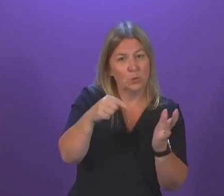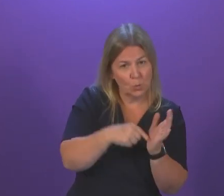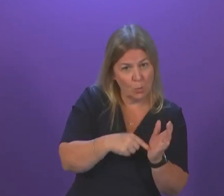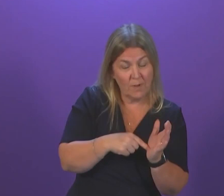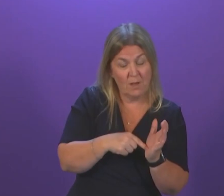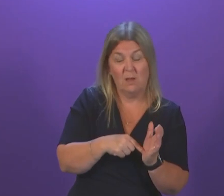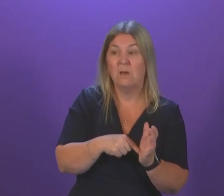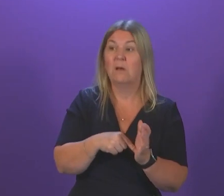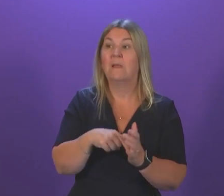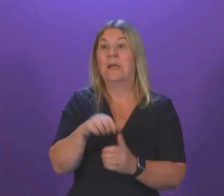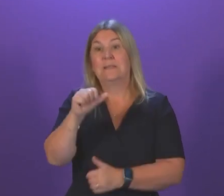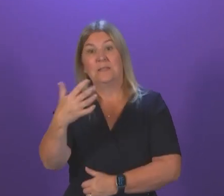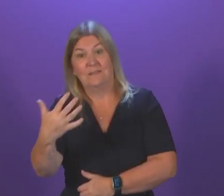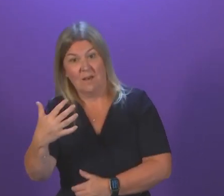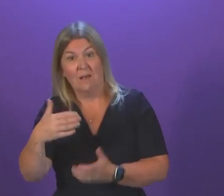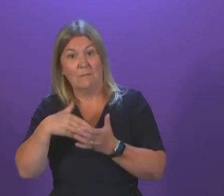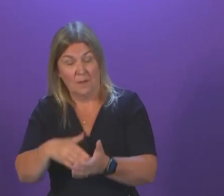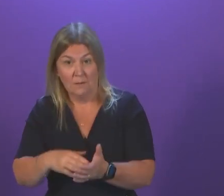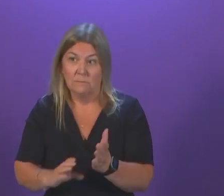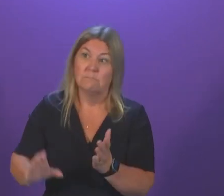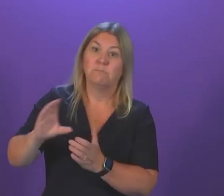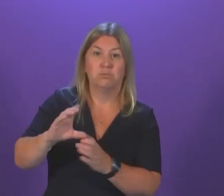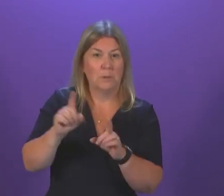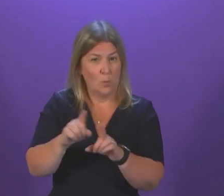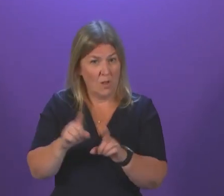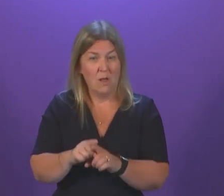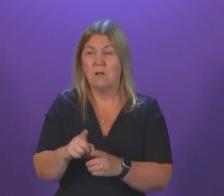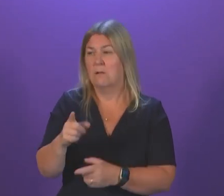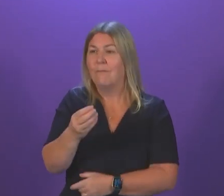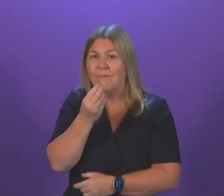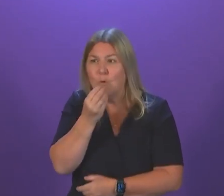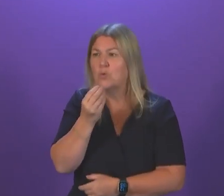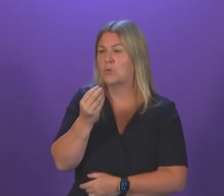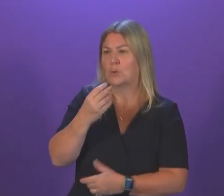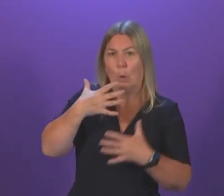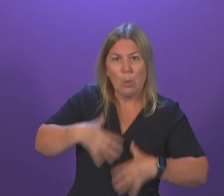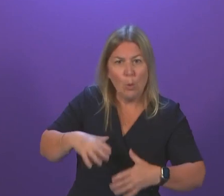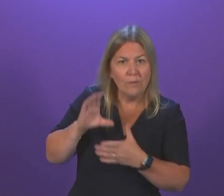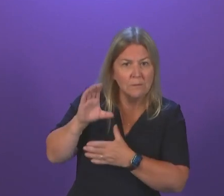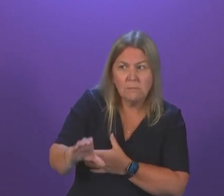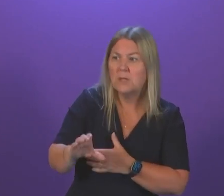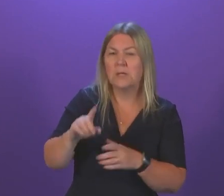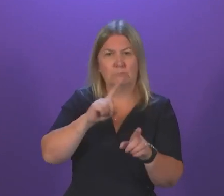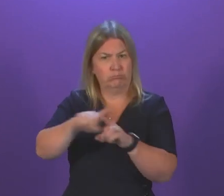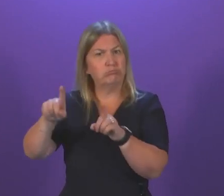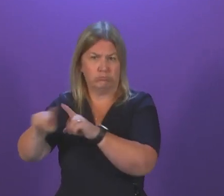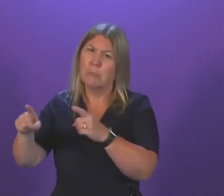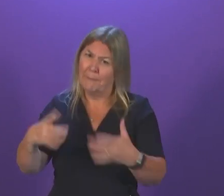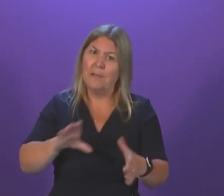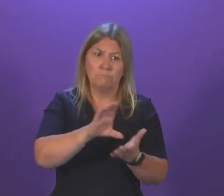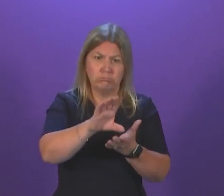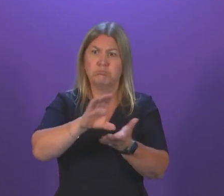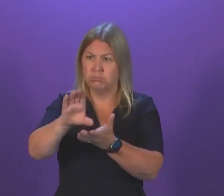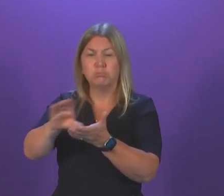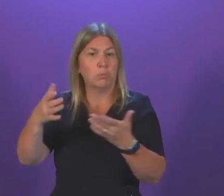We've also increased the value of Best Start Foods and the school clothing grant and will double the carers allowance supplement at December payment. In